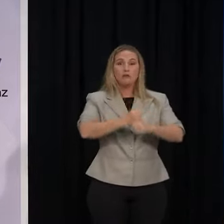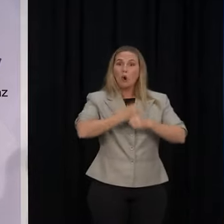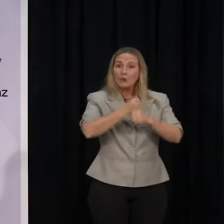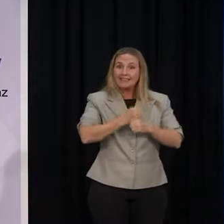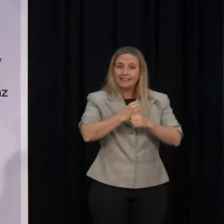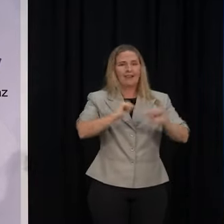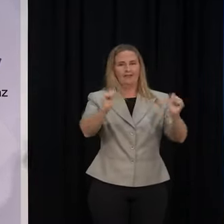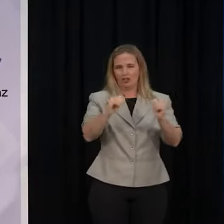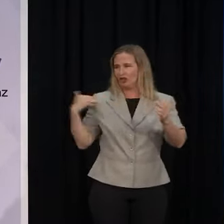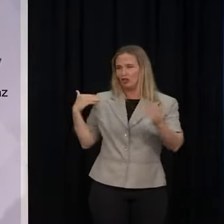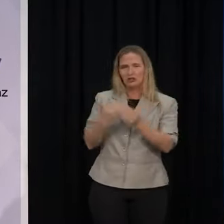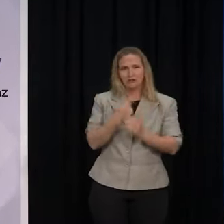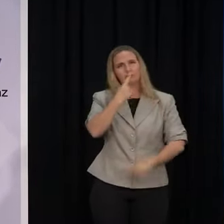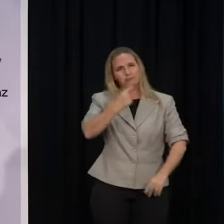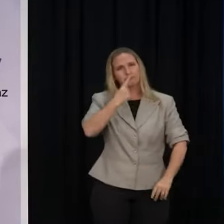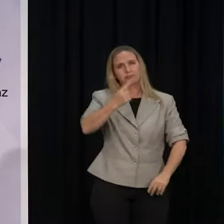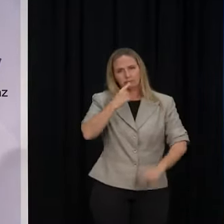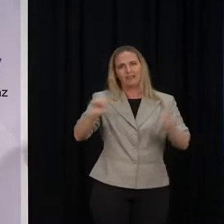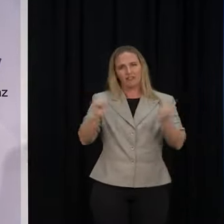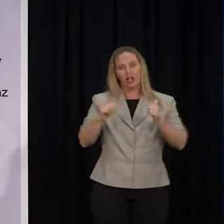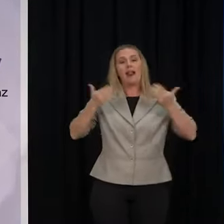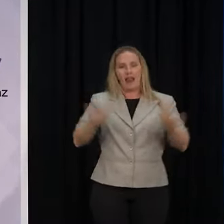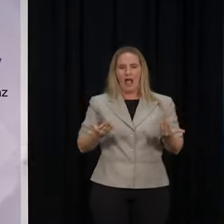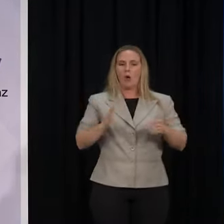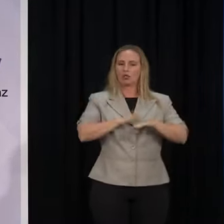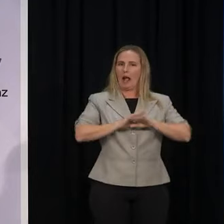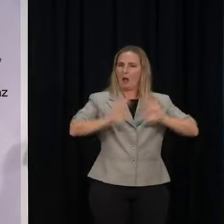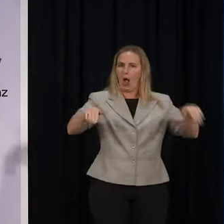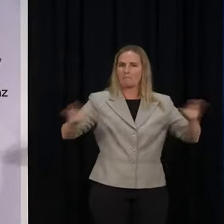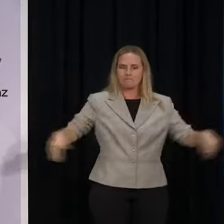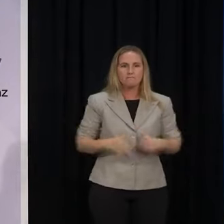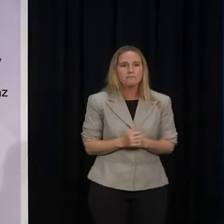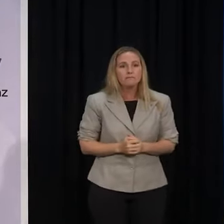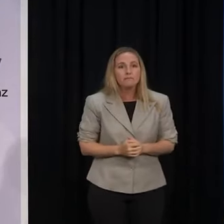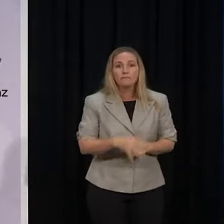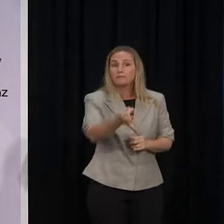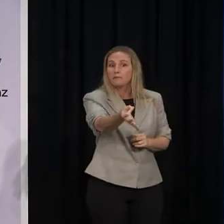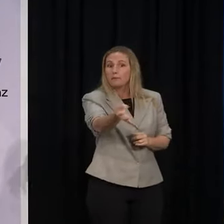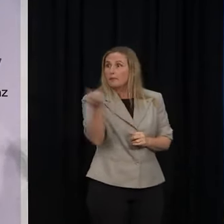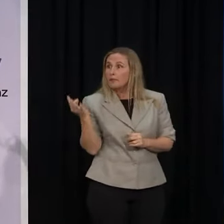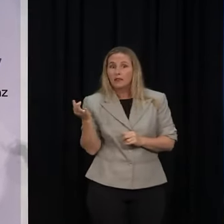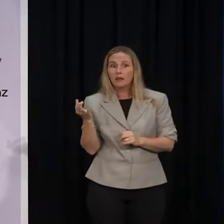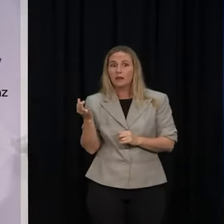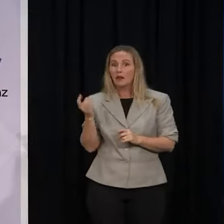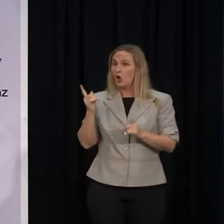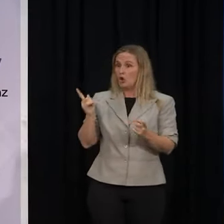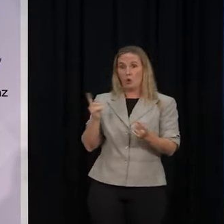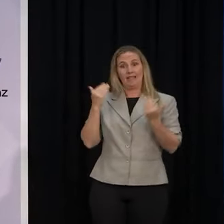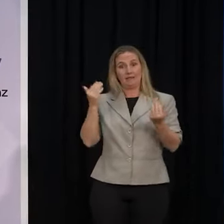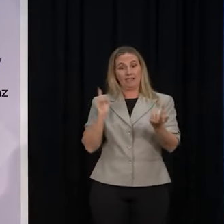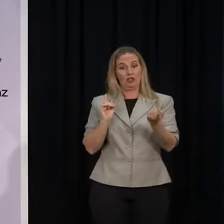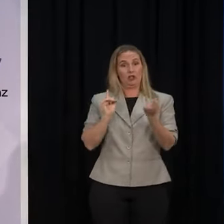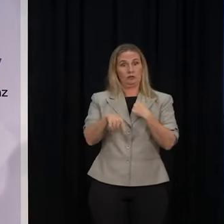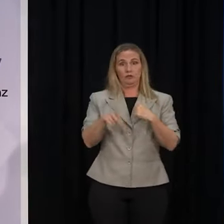It is time for them to leave. You said that this is not, your speech today wasn't a response to the demands of the protesters. Absolutely not. But with